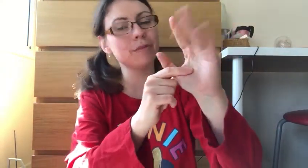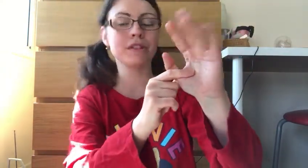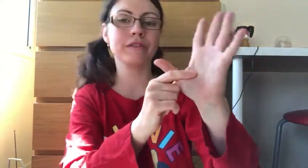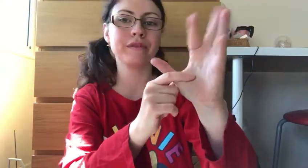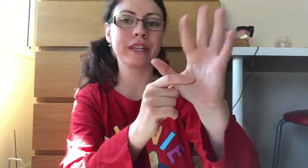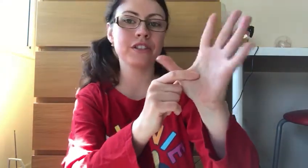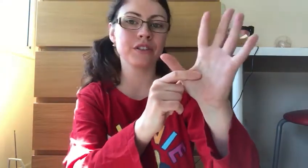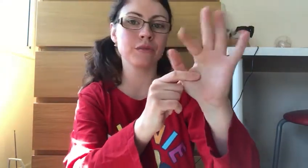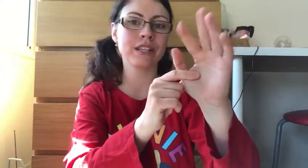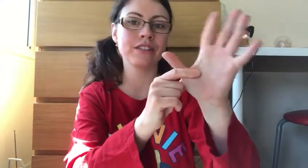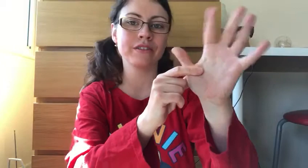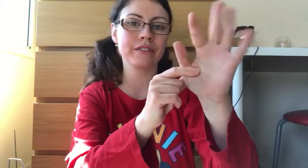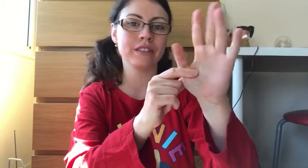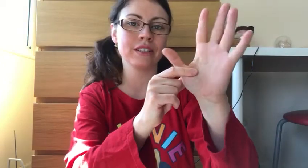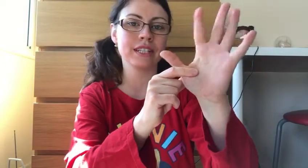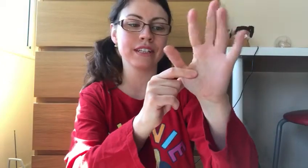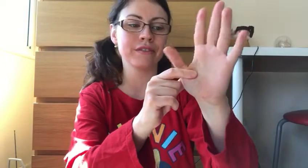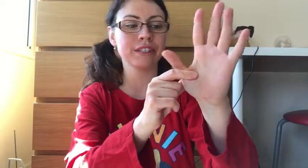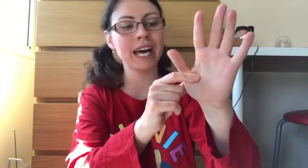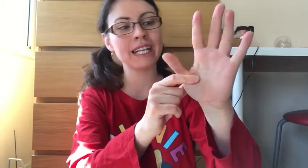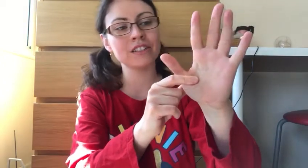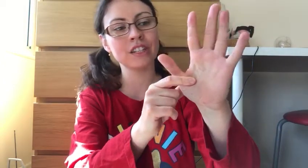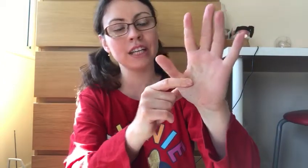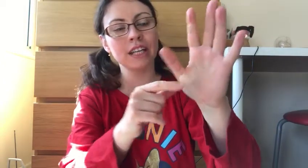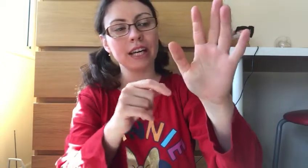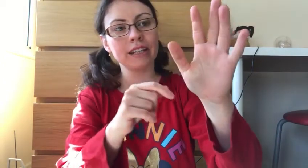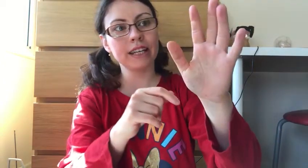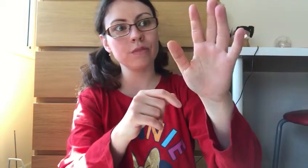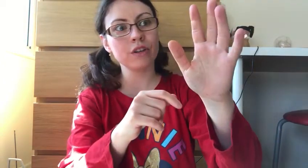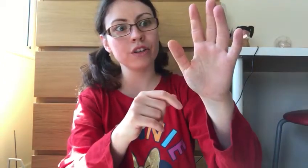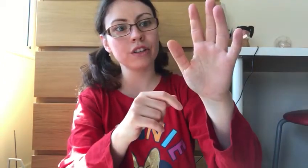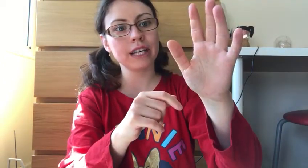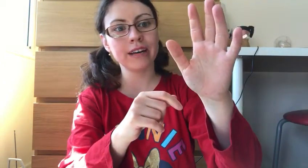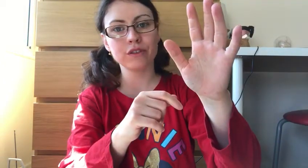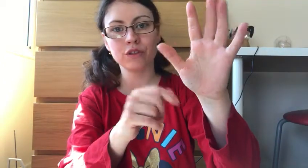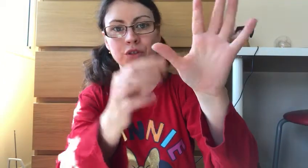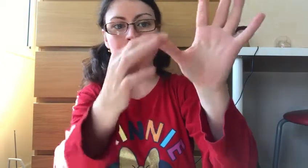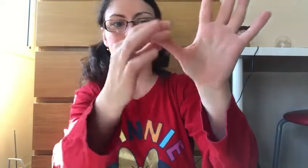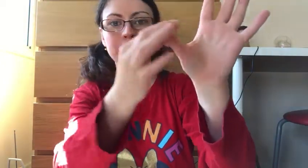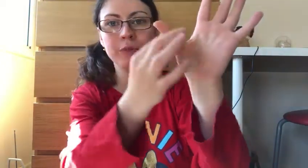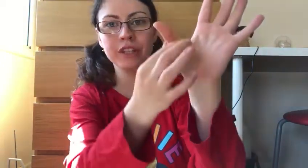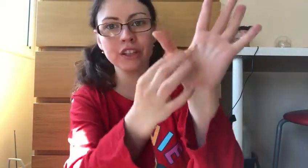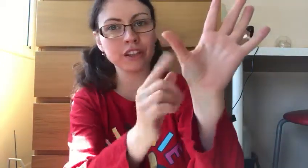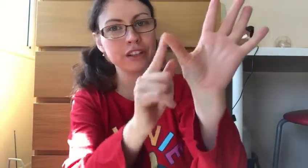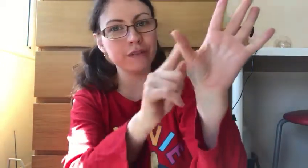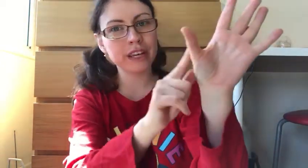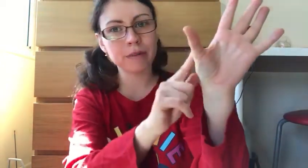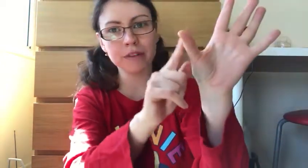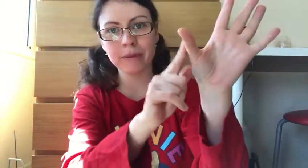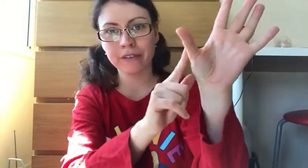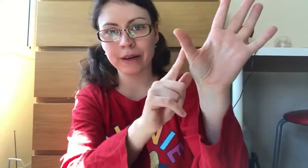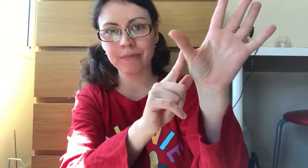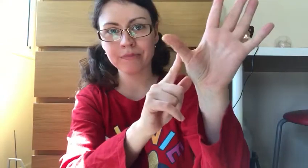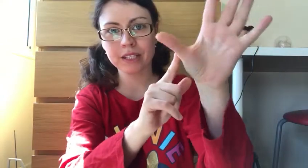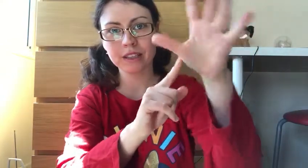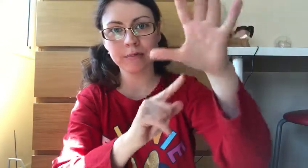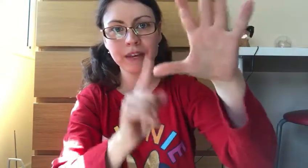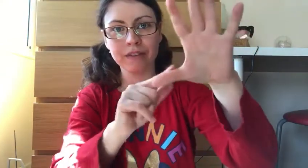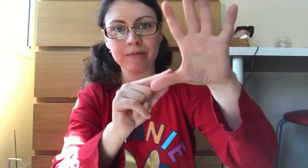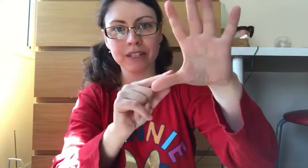beautiful fingers on one of the side of your hand and then what you're going to have to do, we're not going to think about the big thumb, the big thumb is